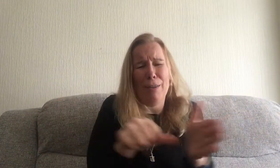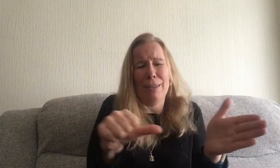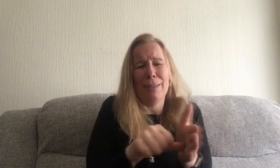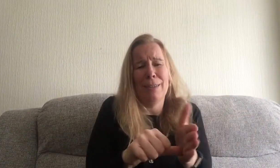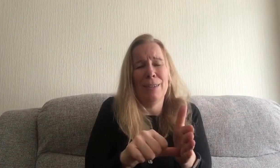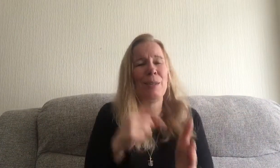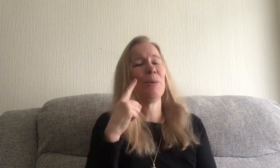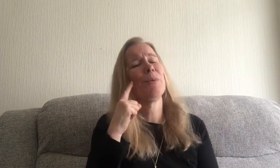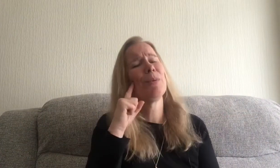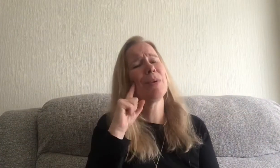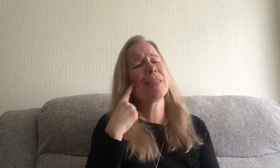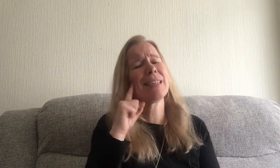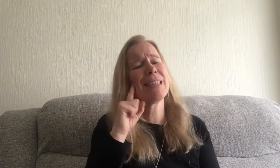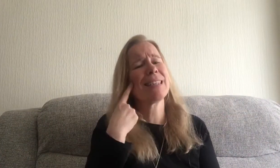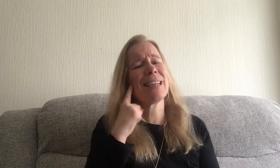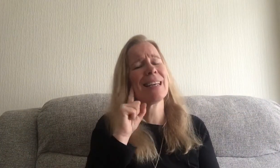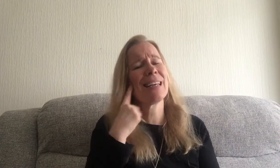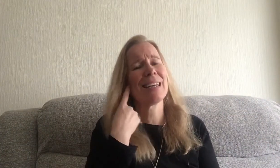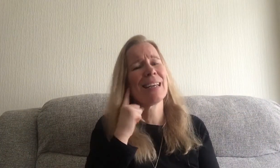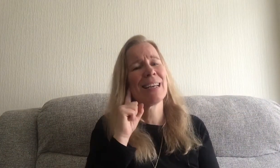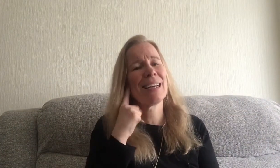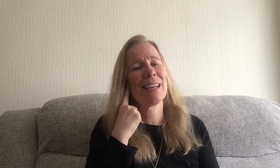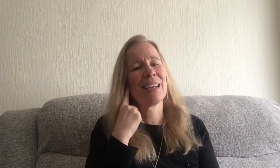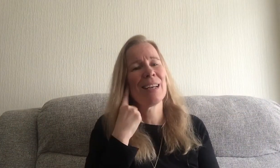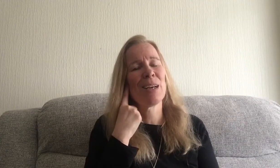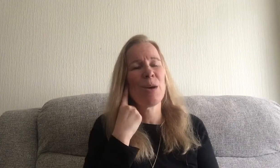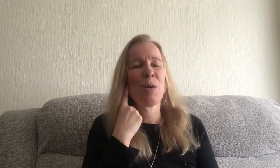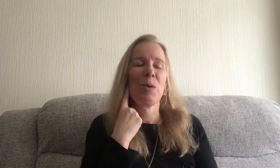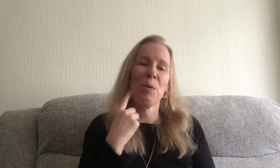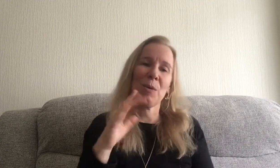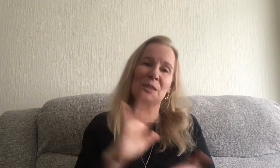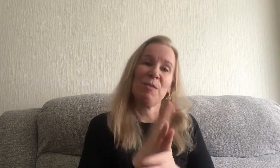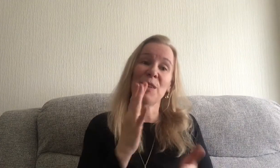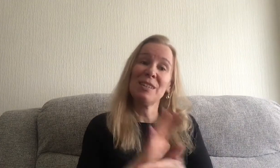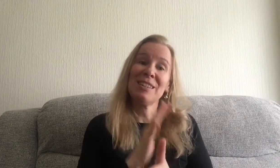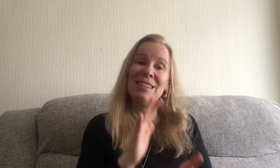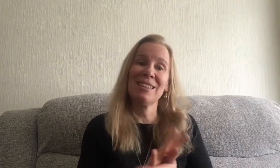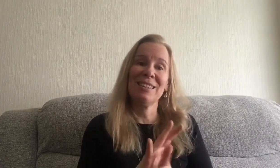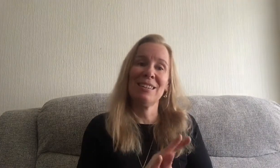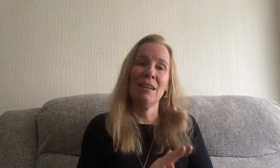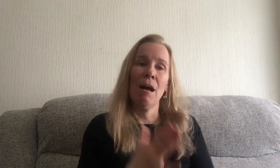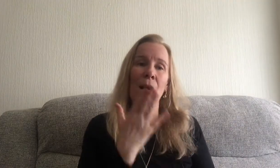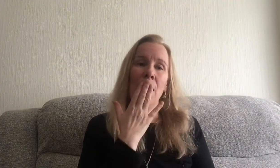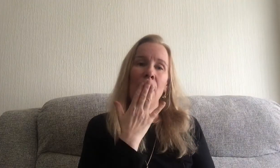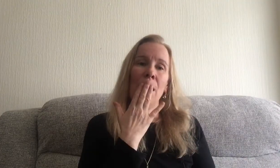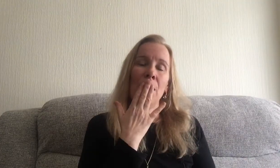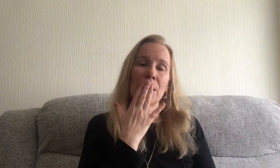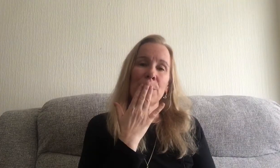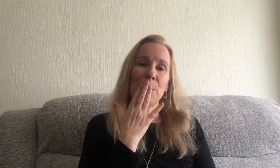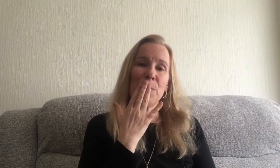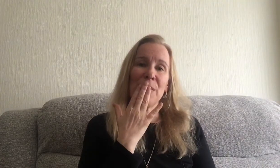what's hard what's fun what's boring